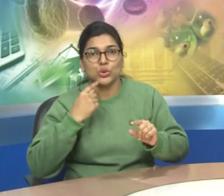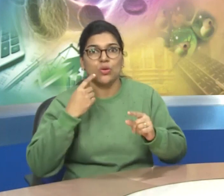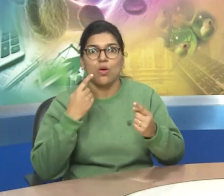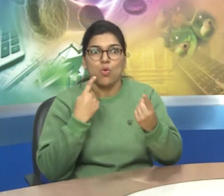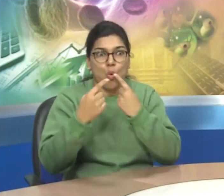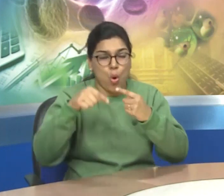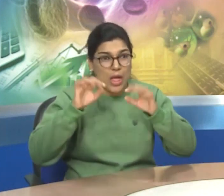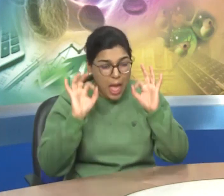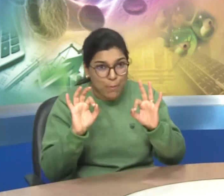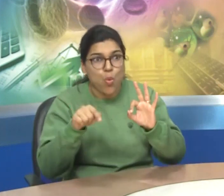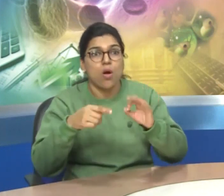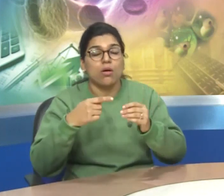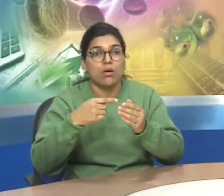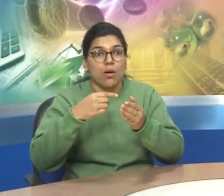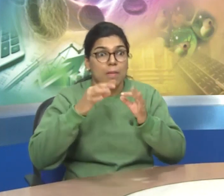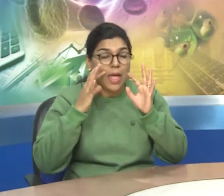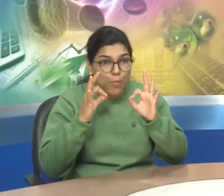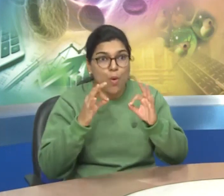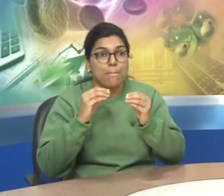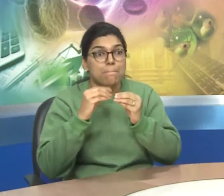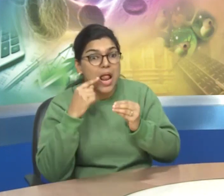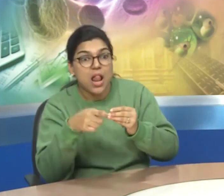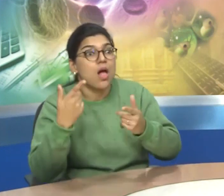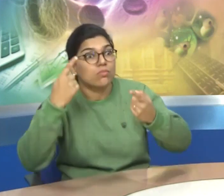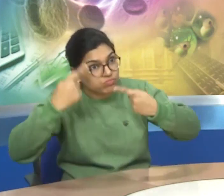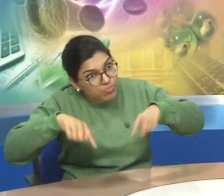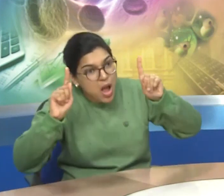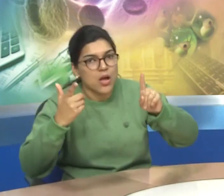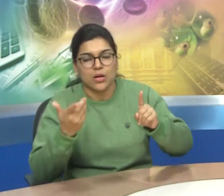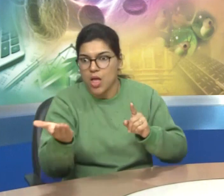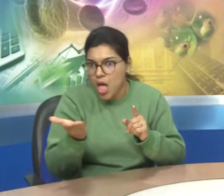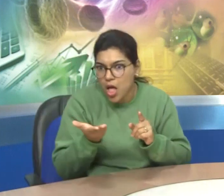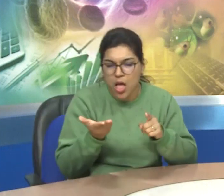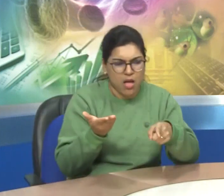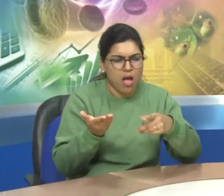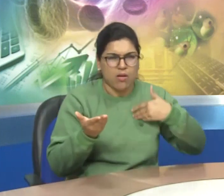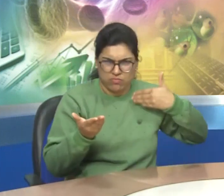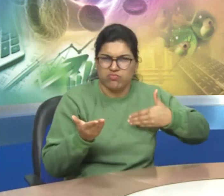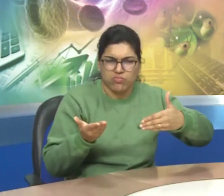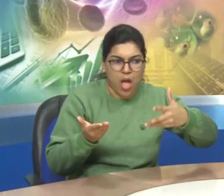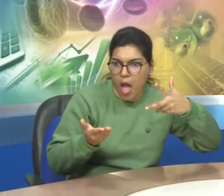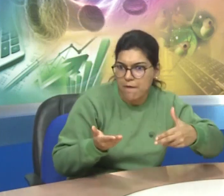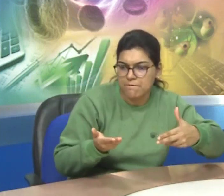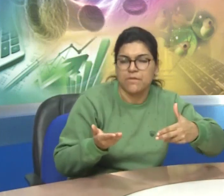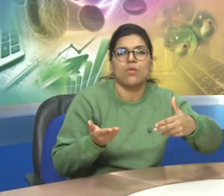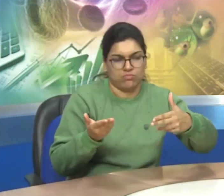like adjournment motions which are of recent matters of